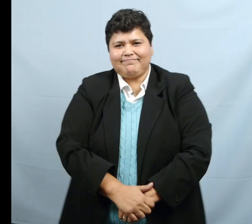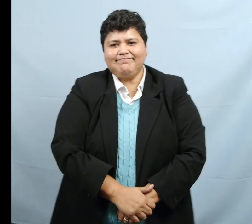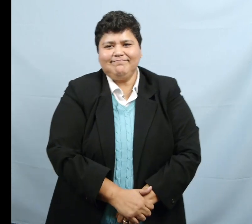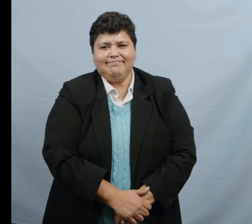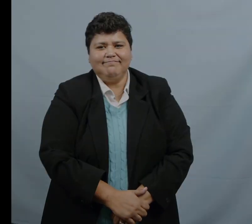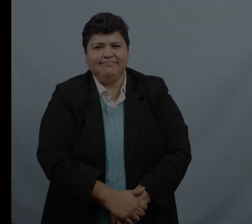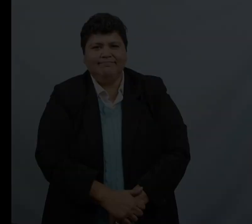24. 27.